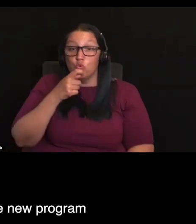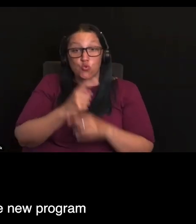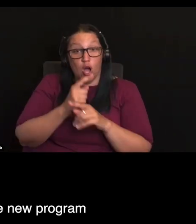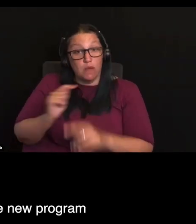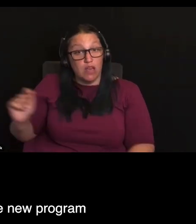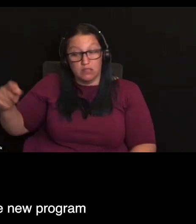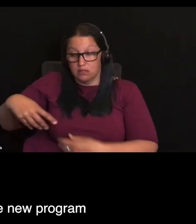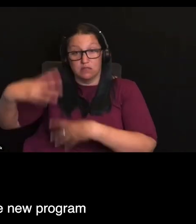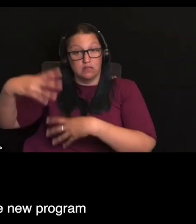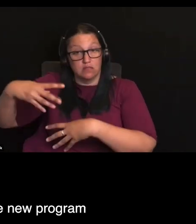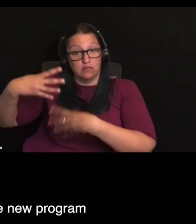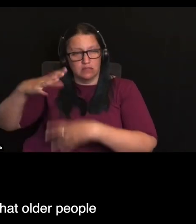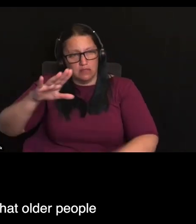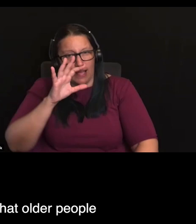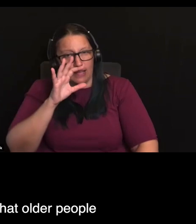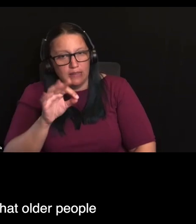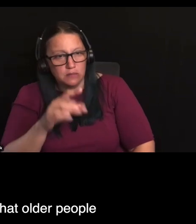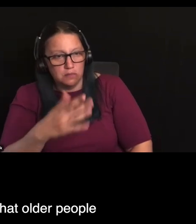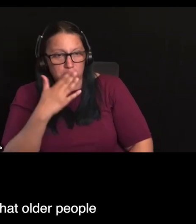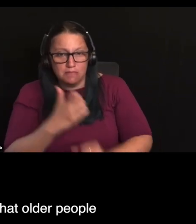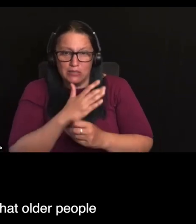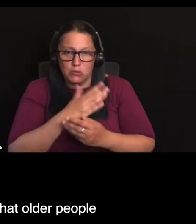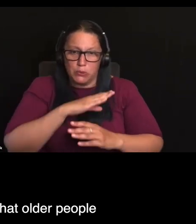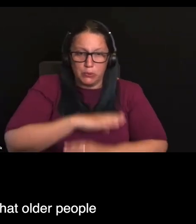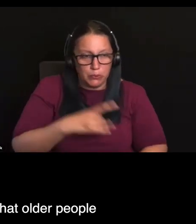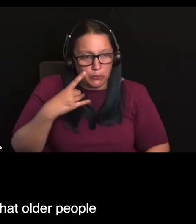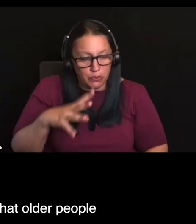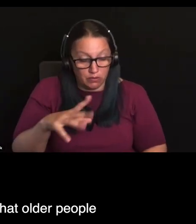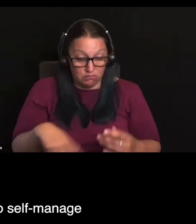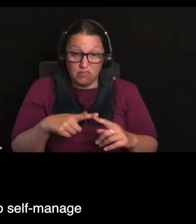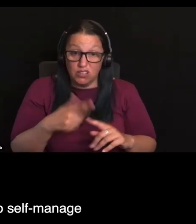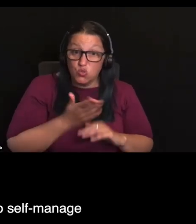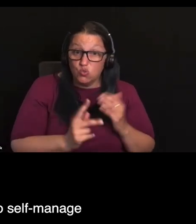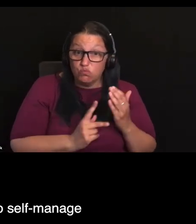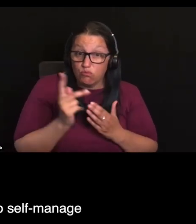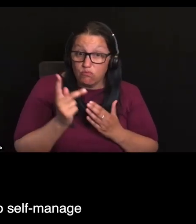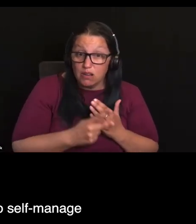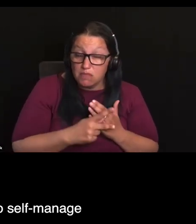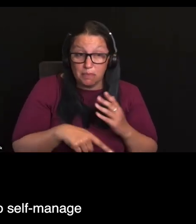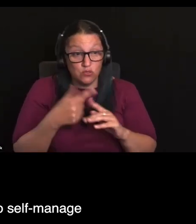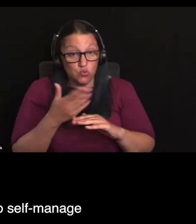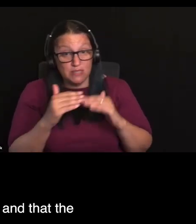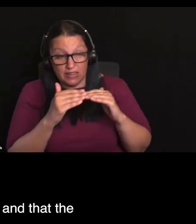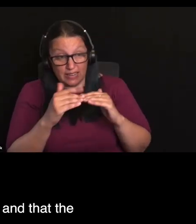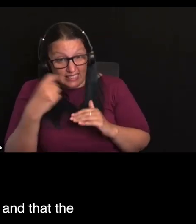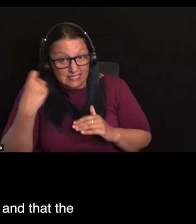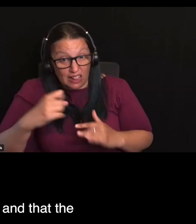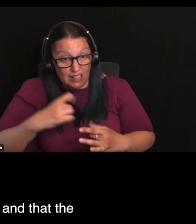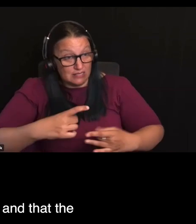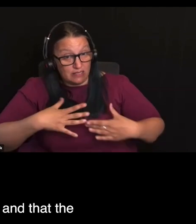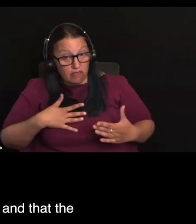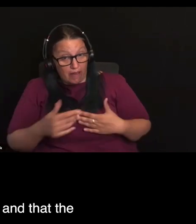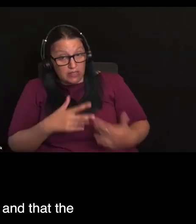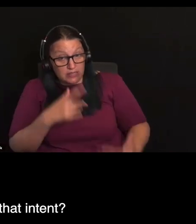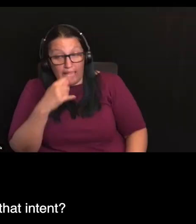with the new program, but also with the new standards that older people will continue to be supported to self-manage where they choose to do